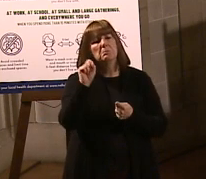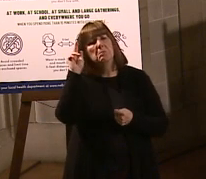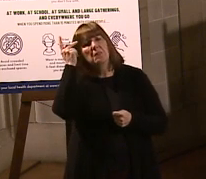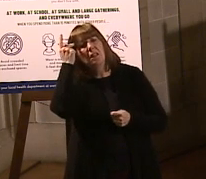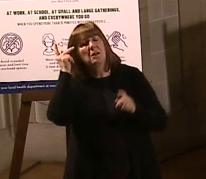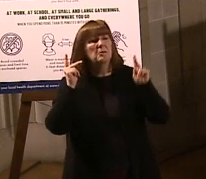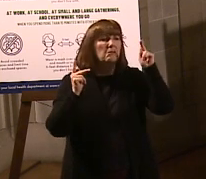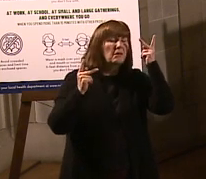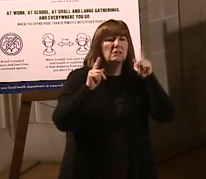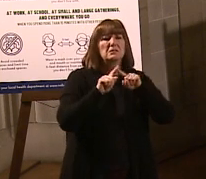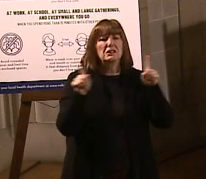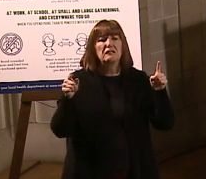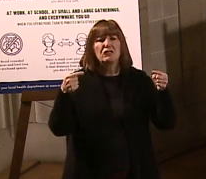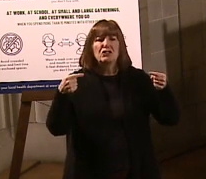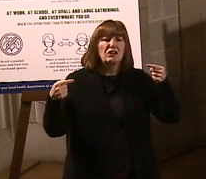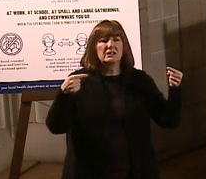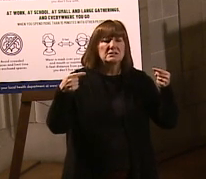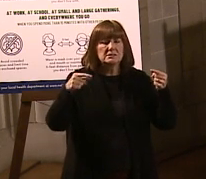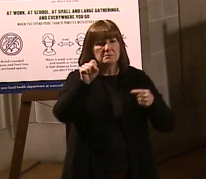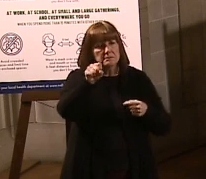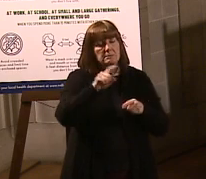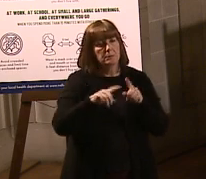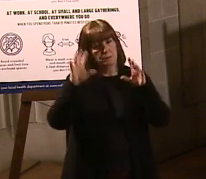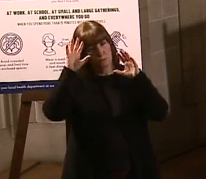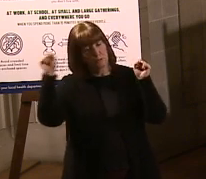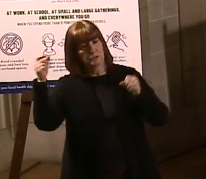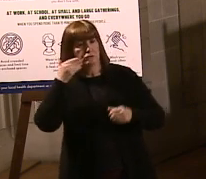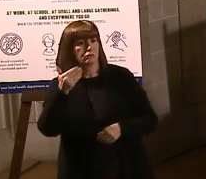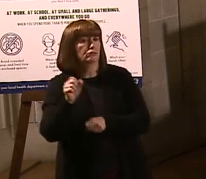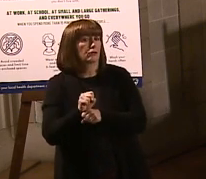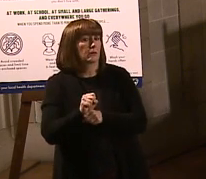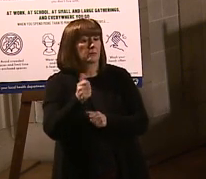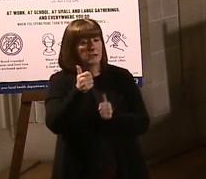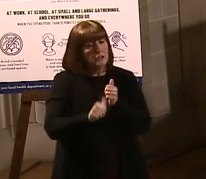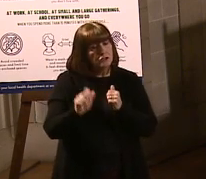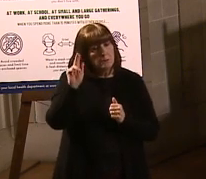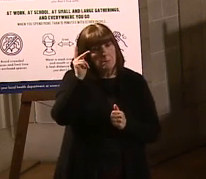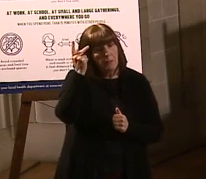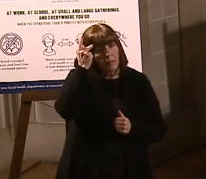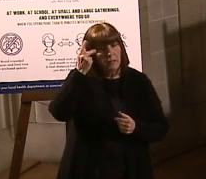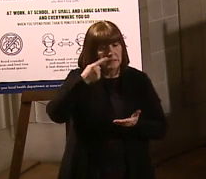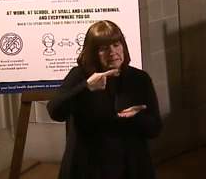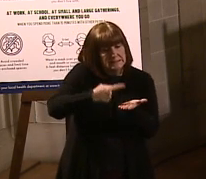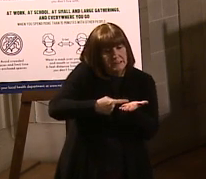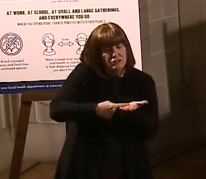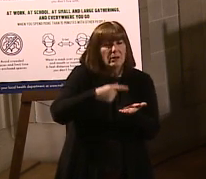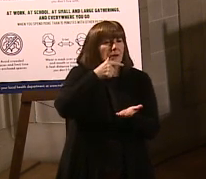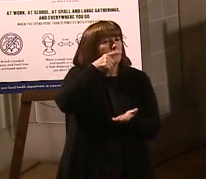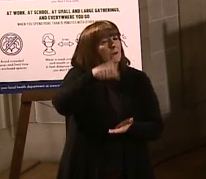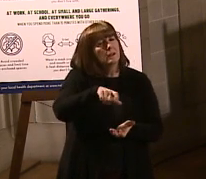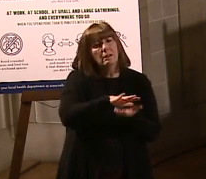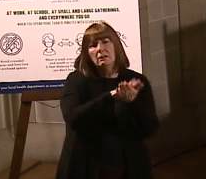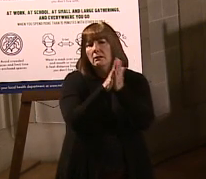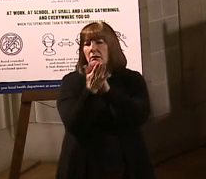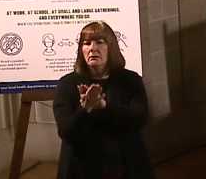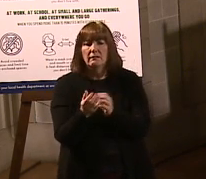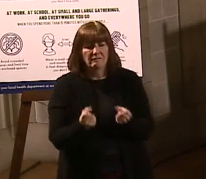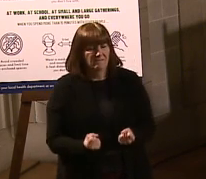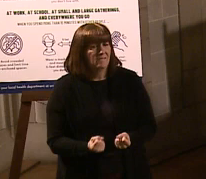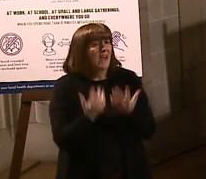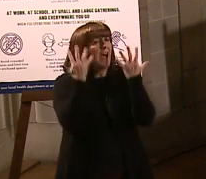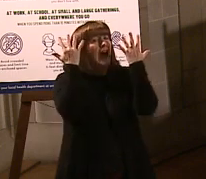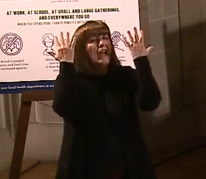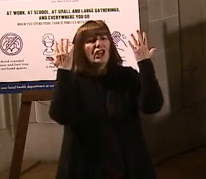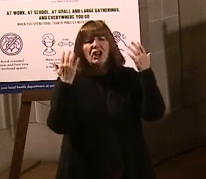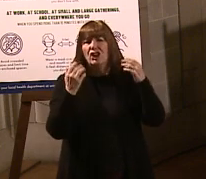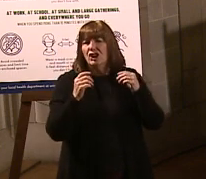differences. I thought the president did a very good job, though, of saying that every political discussion doesn't need to turn into a fire that is